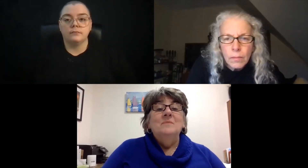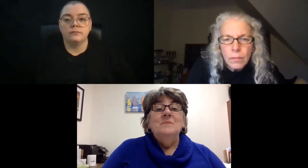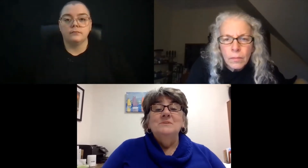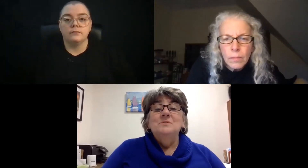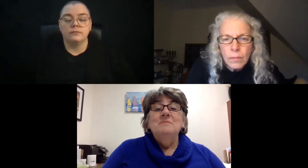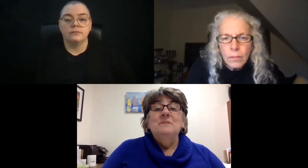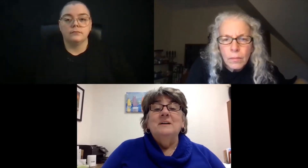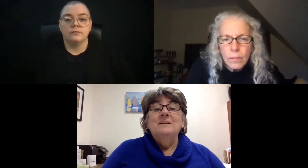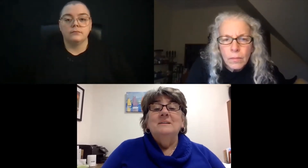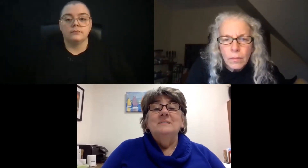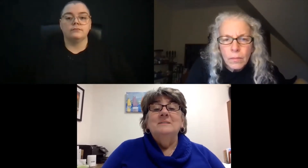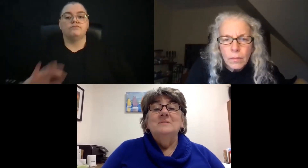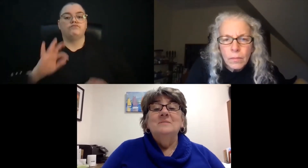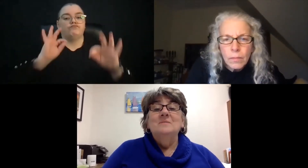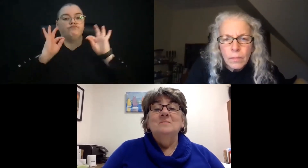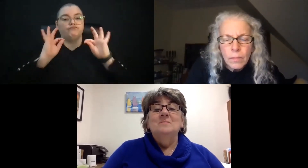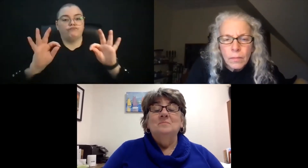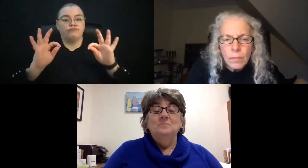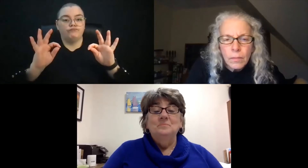Terrific.